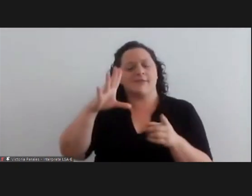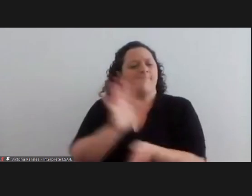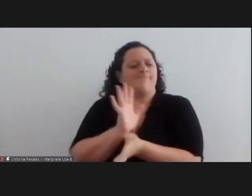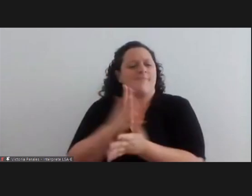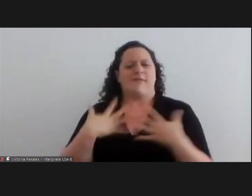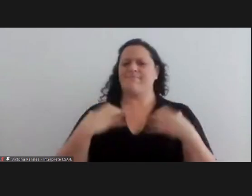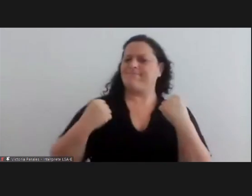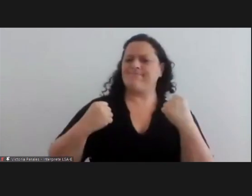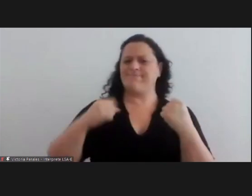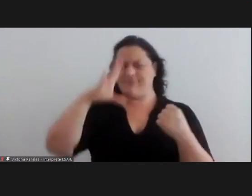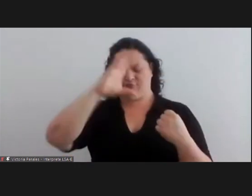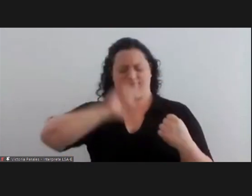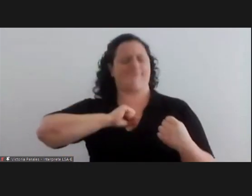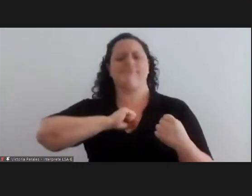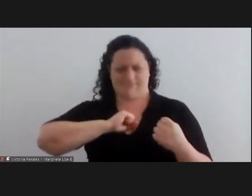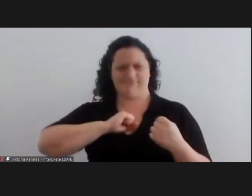a lot of courage